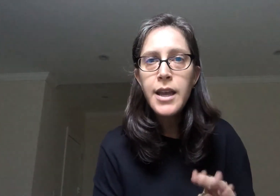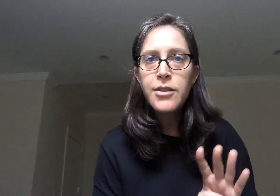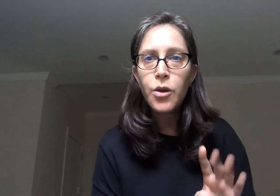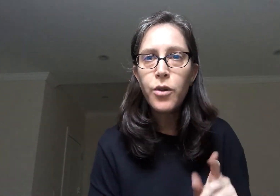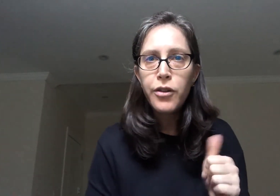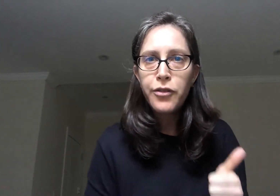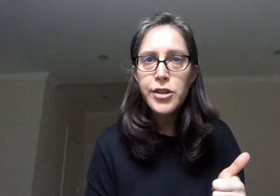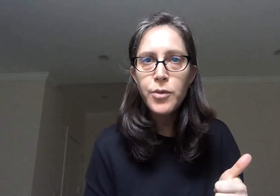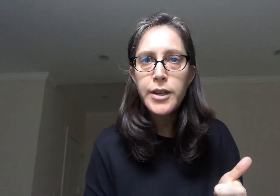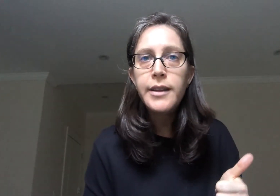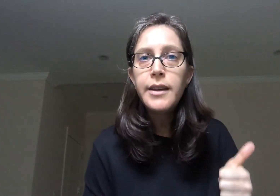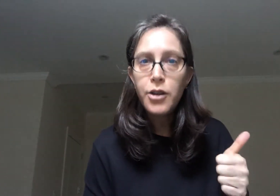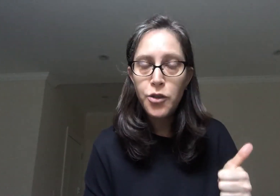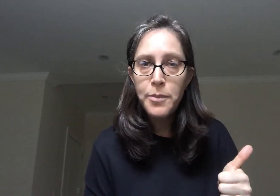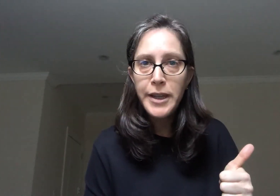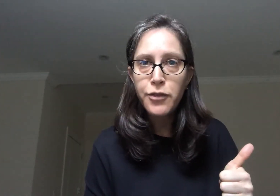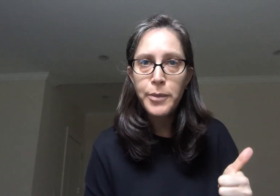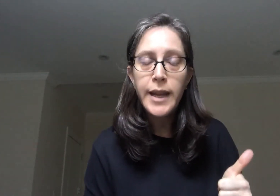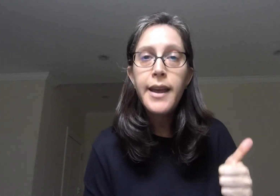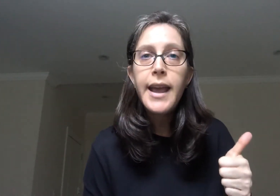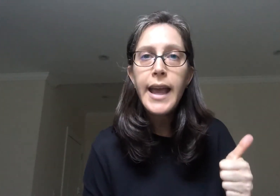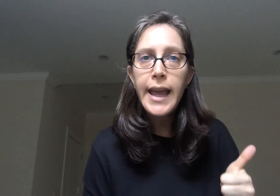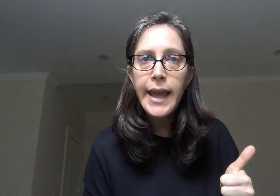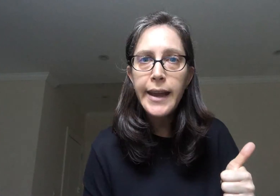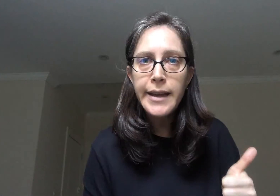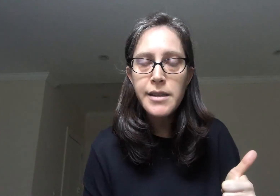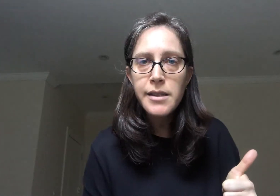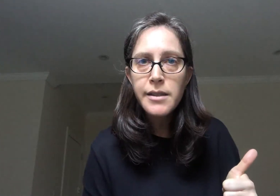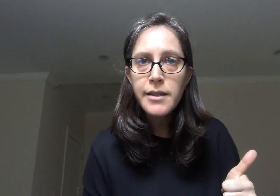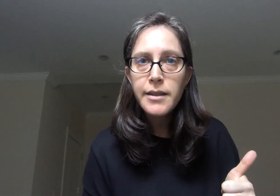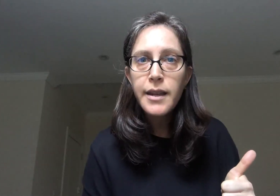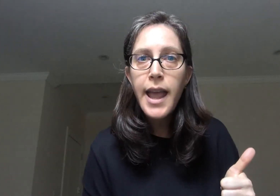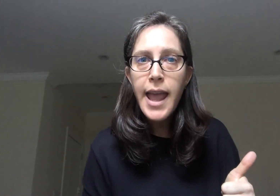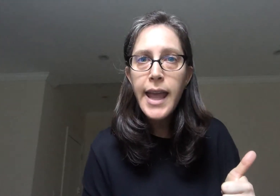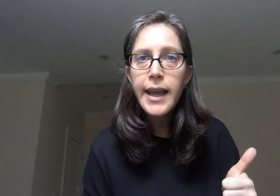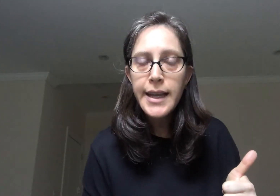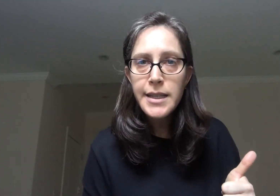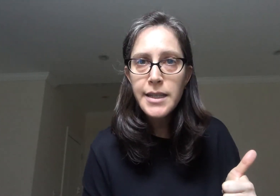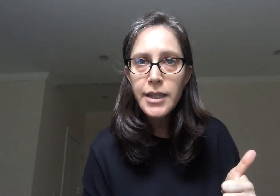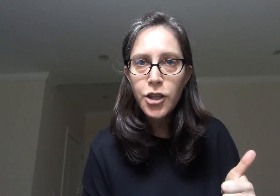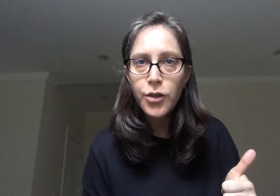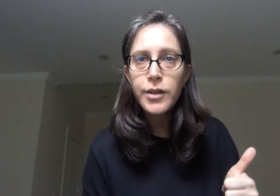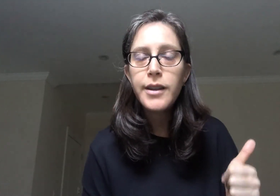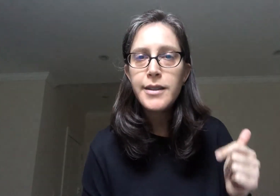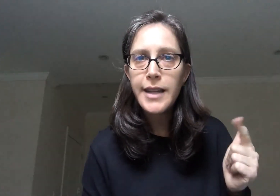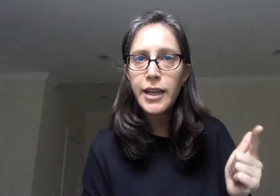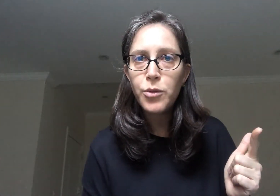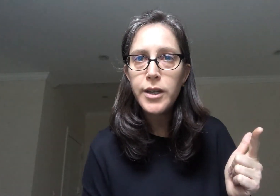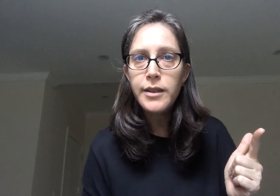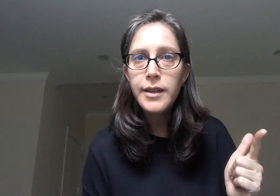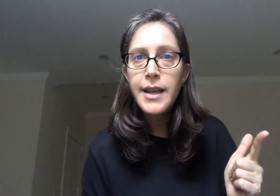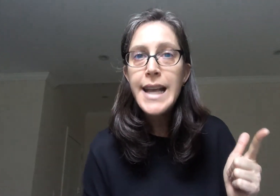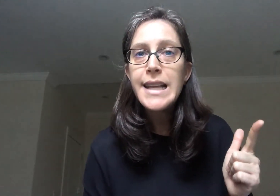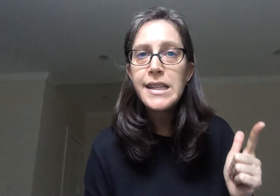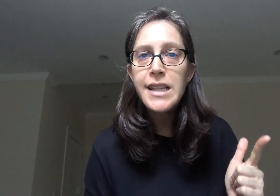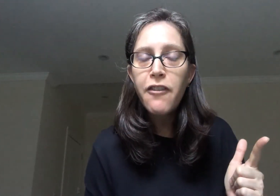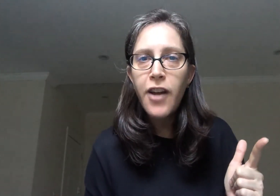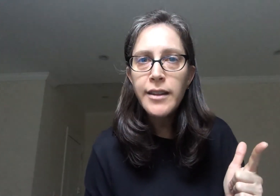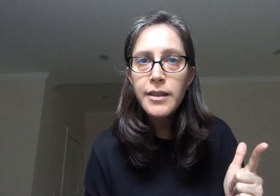So first word you repeat after me. Eretz. Good. Second word. Zavat.